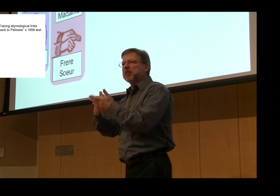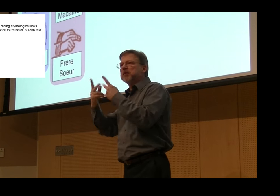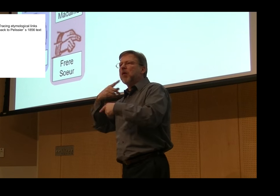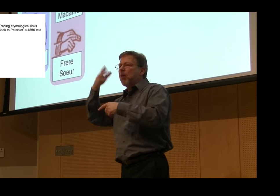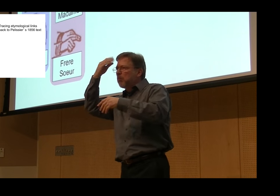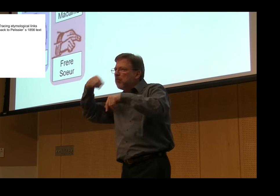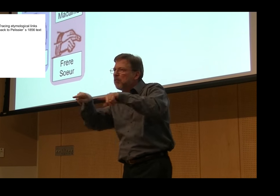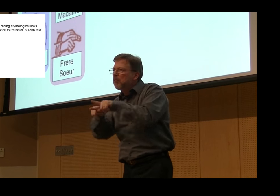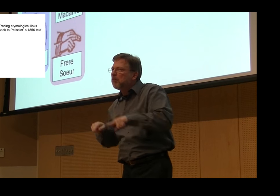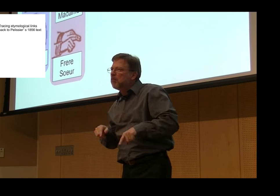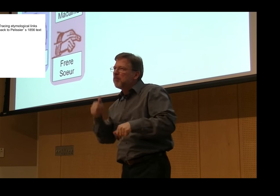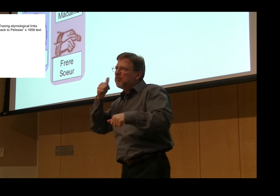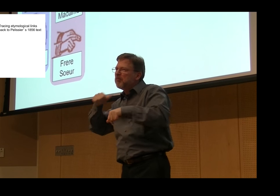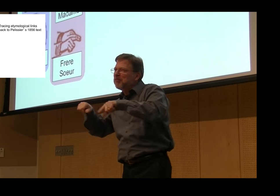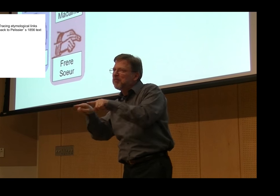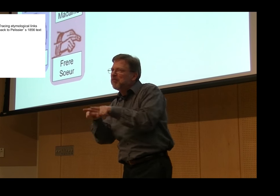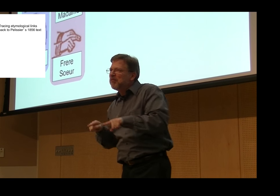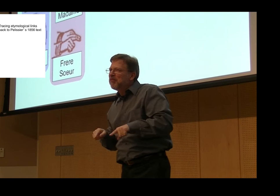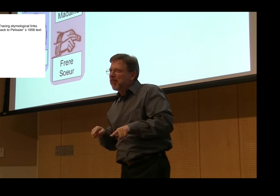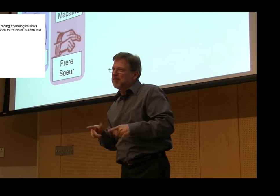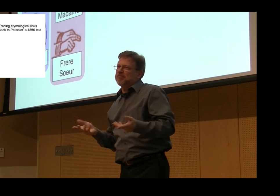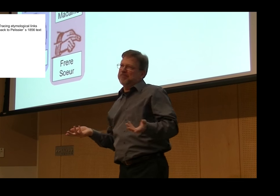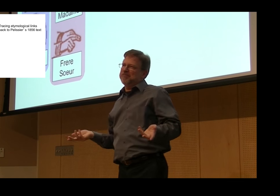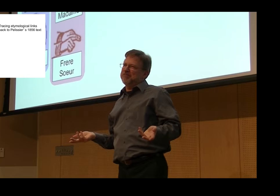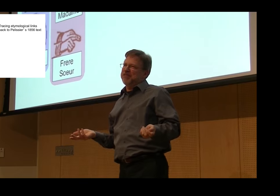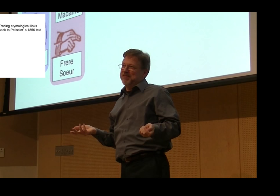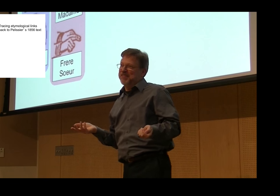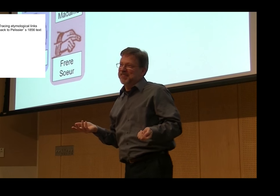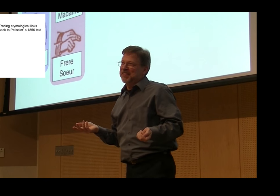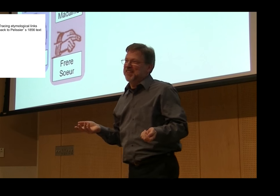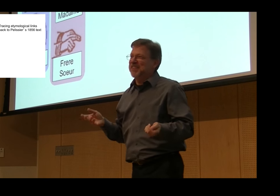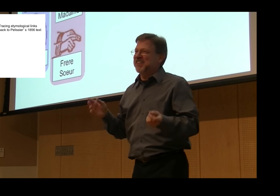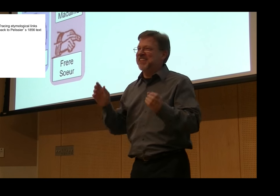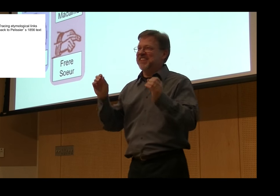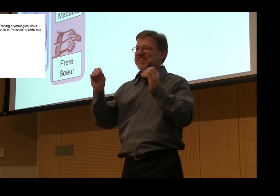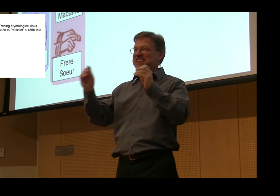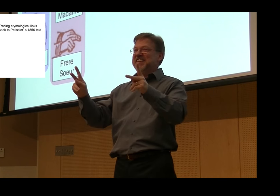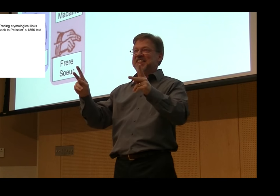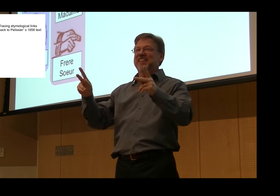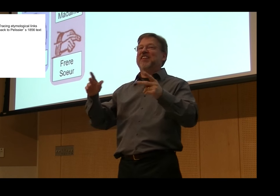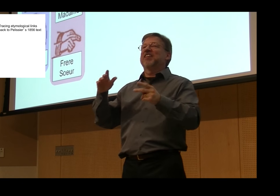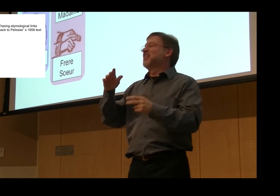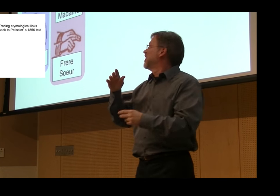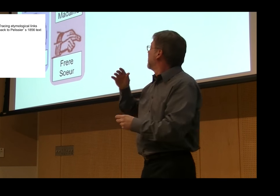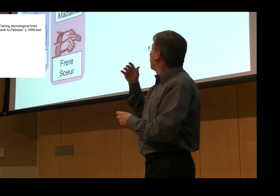that they also had the sign for same or similar. It's a combined male or female to produce